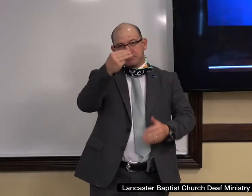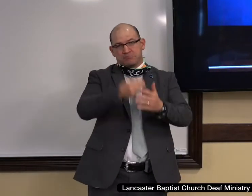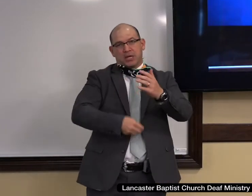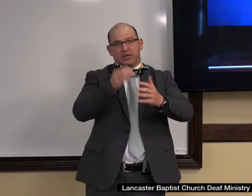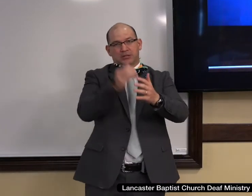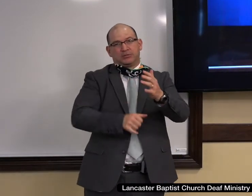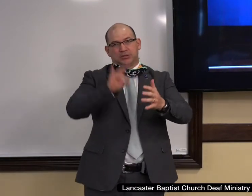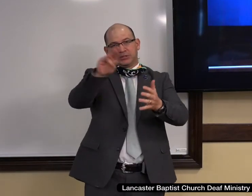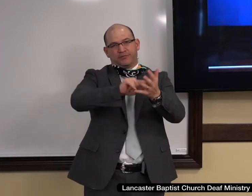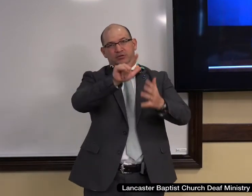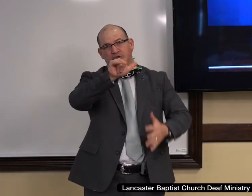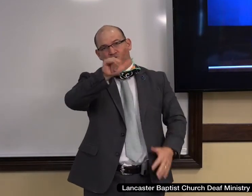Matthew 7 24.